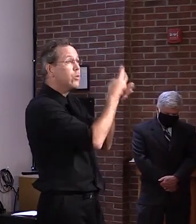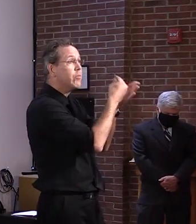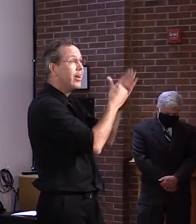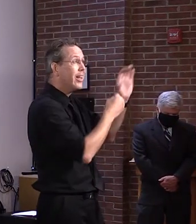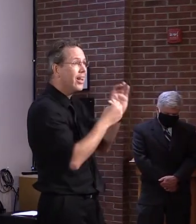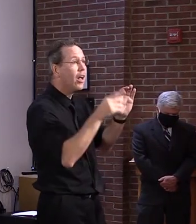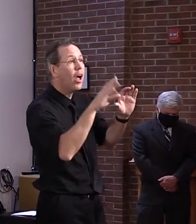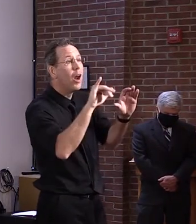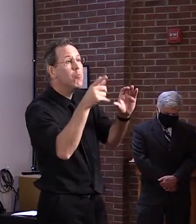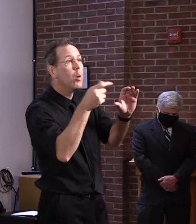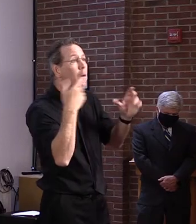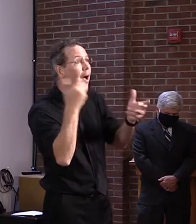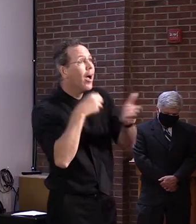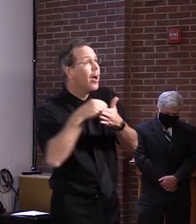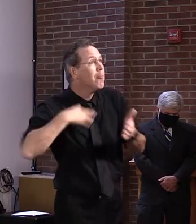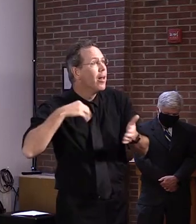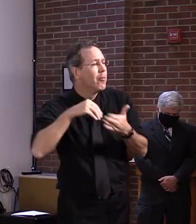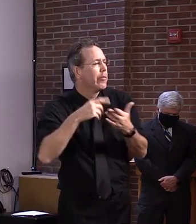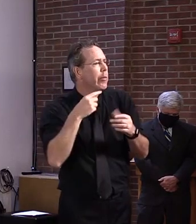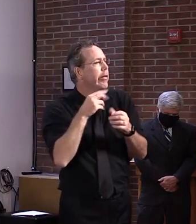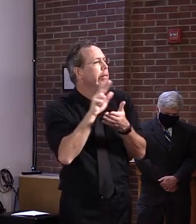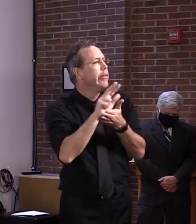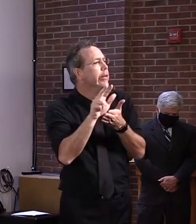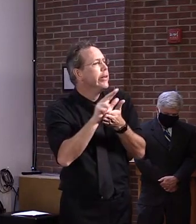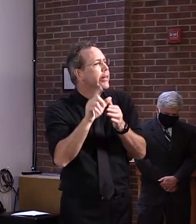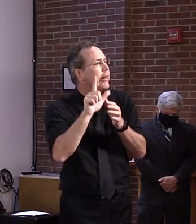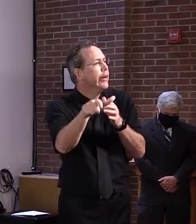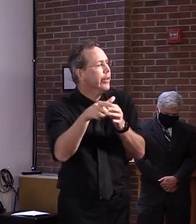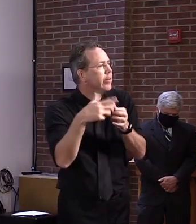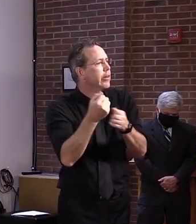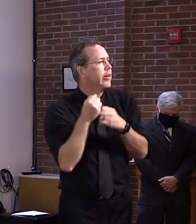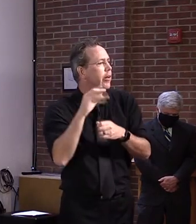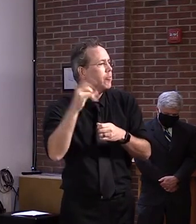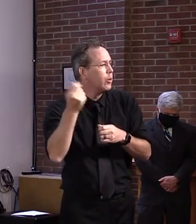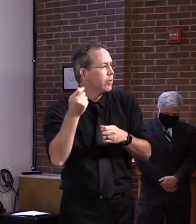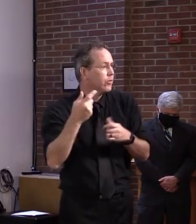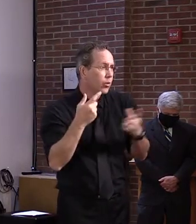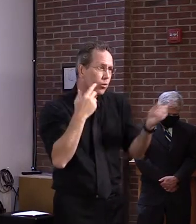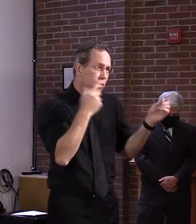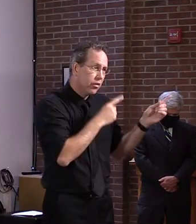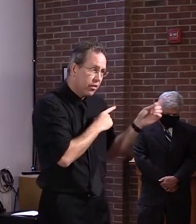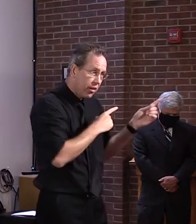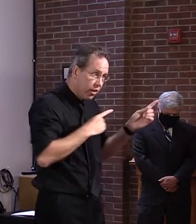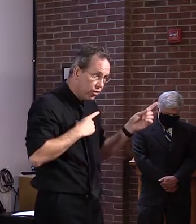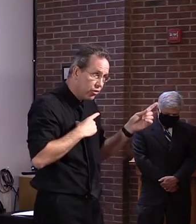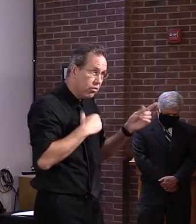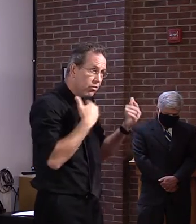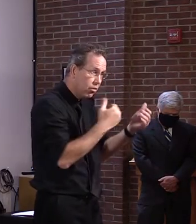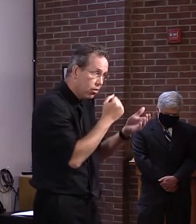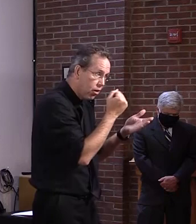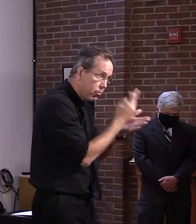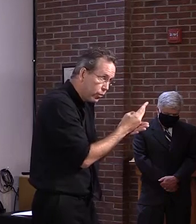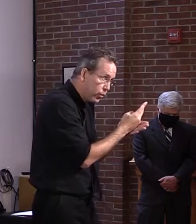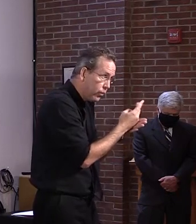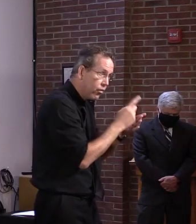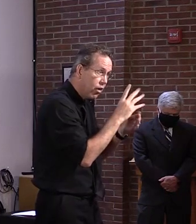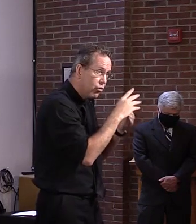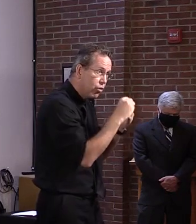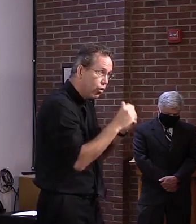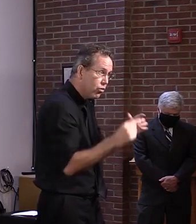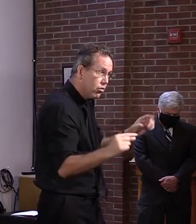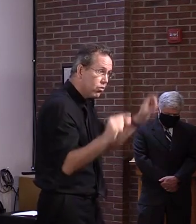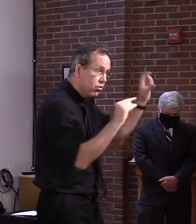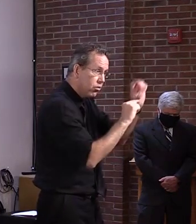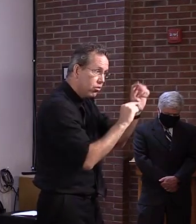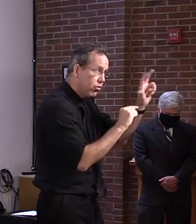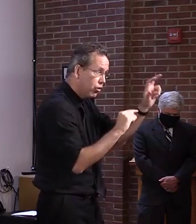include an extra $100 with that or not. but I would assume that it might be, um, done week to week, but we might be able